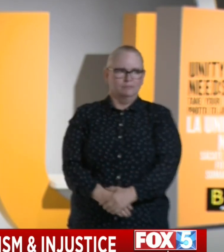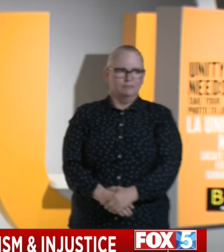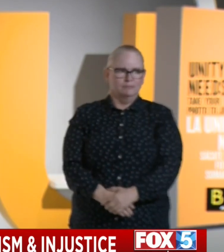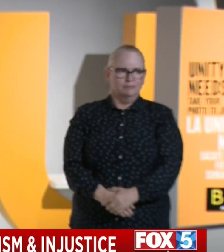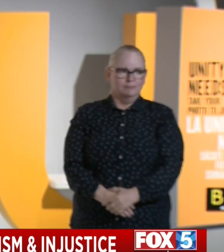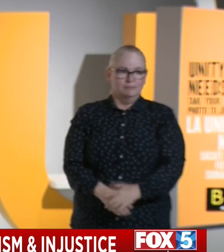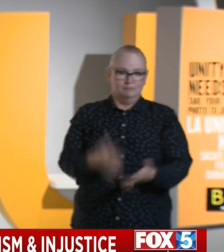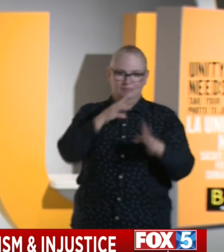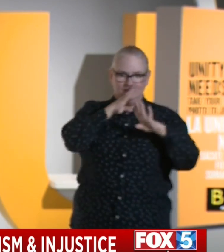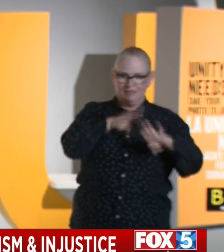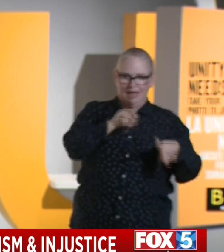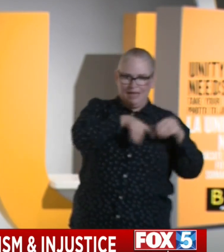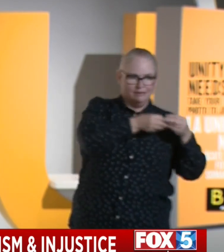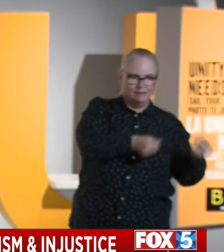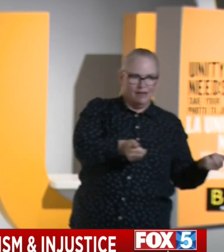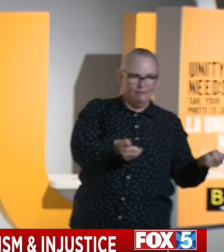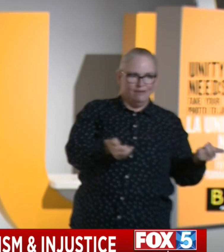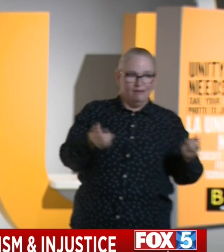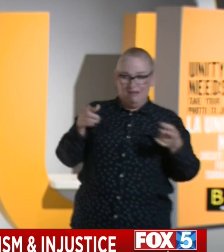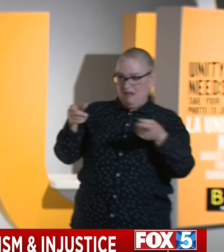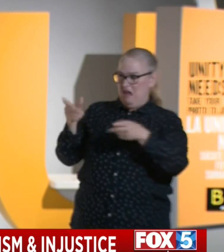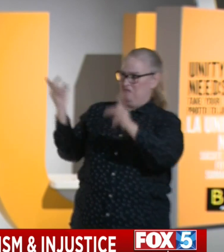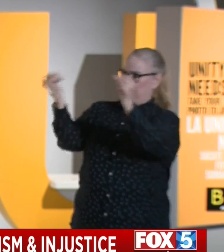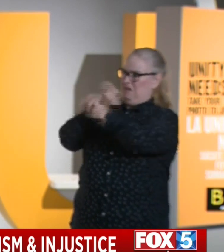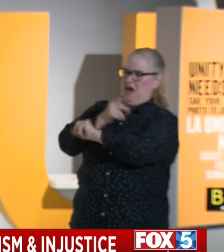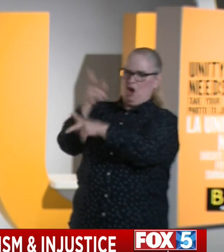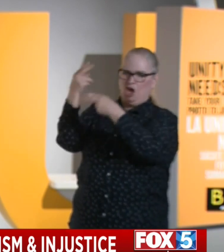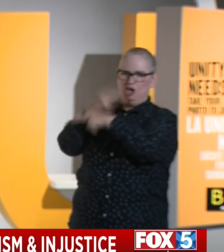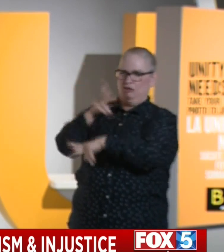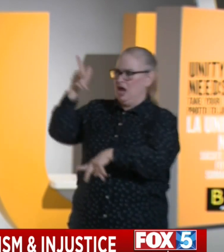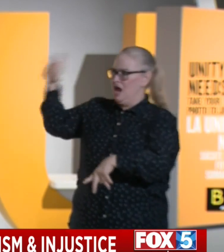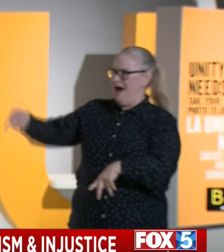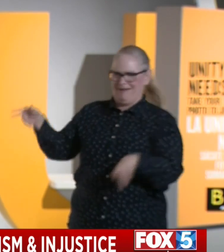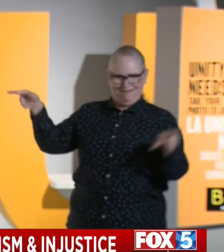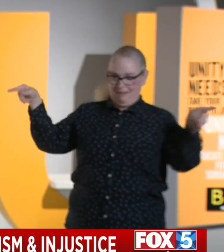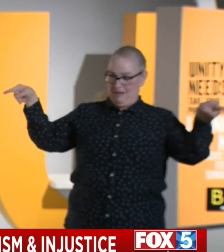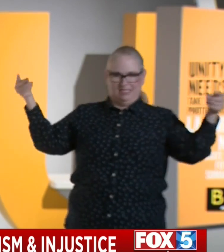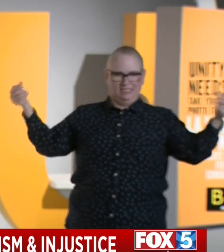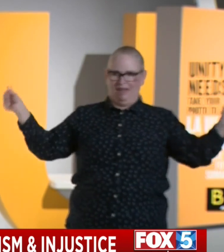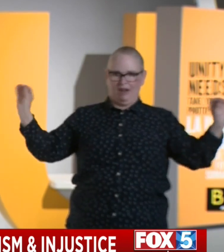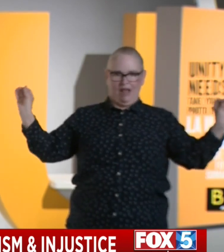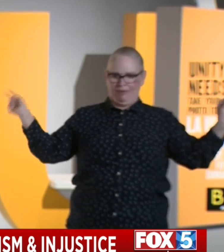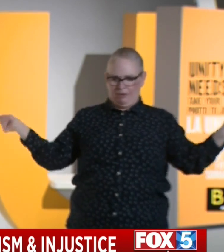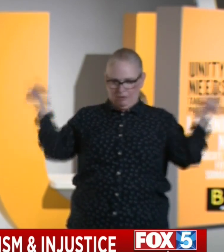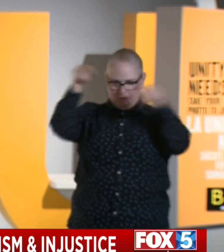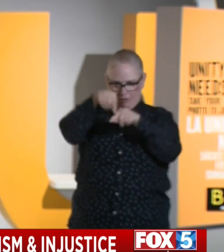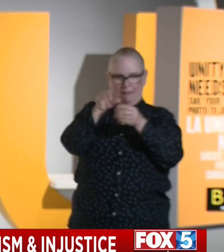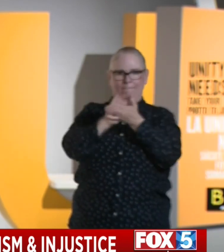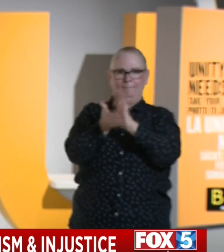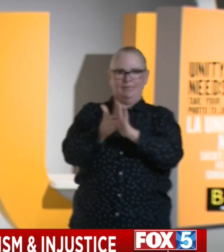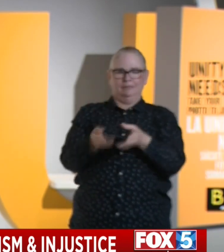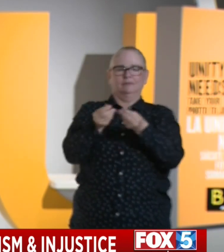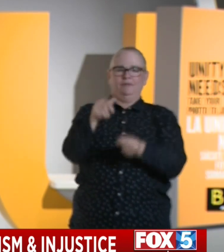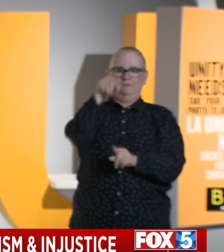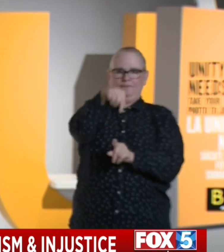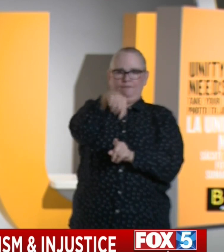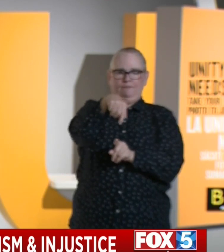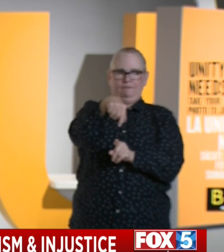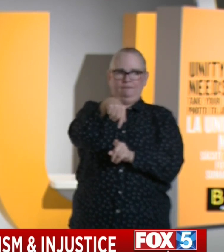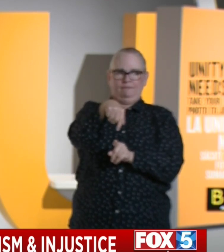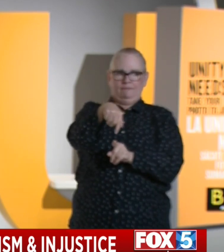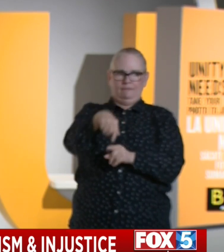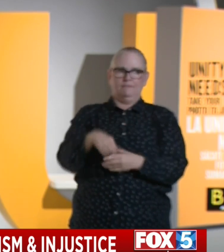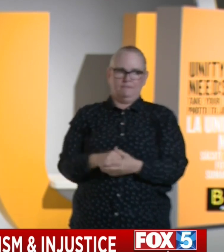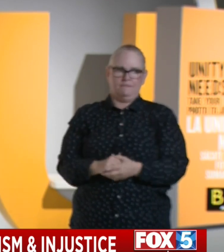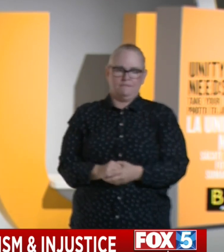my law enforcement leaders, I will call to action as we move forward with this, that we will be getting a hold of you, that we will be collaborating with you. We need time for you to